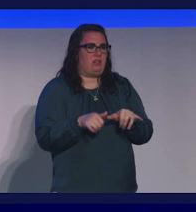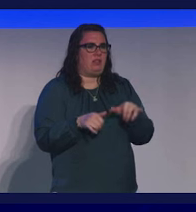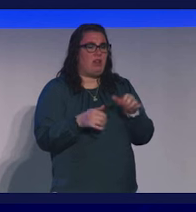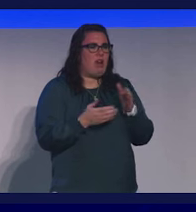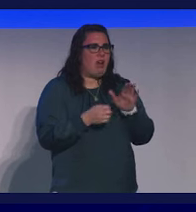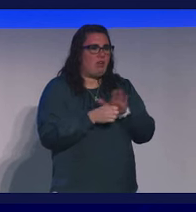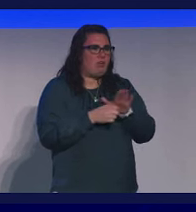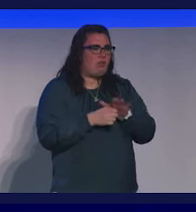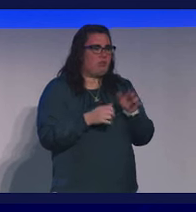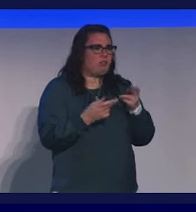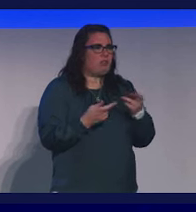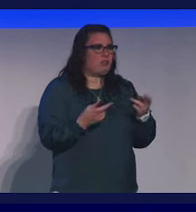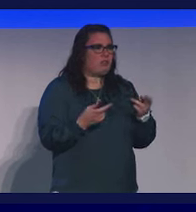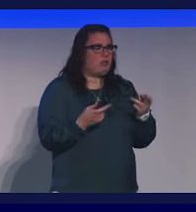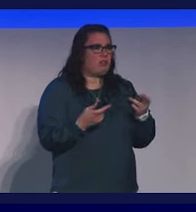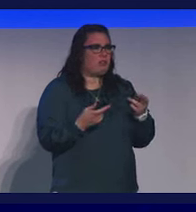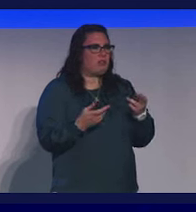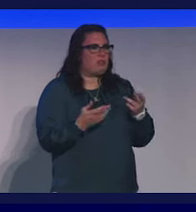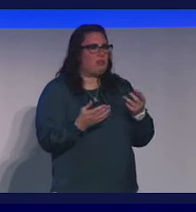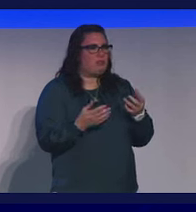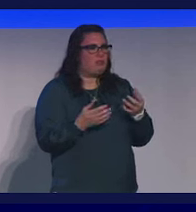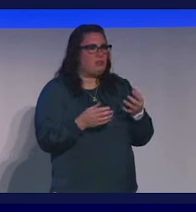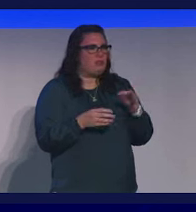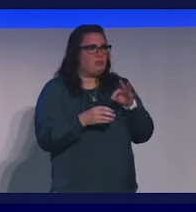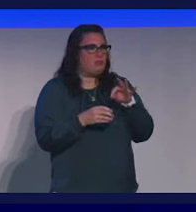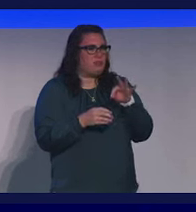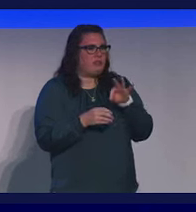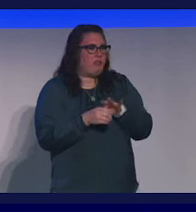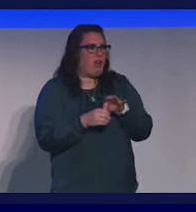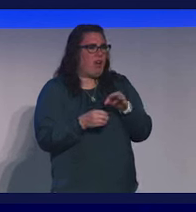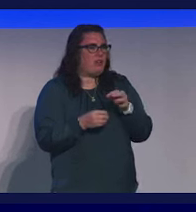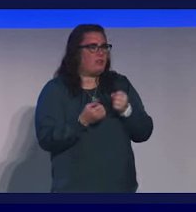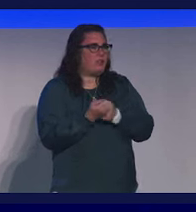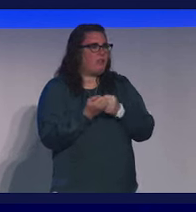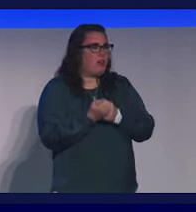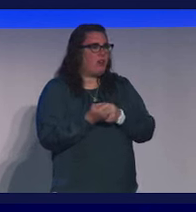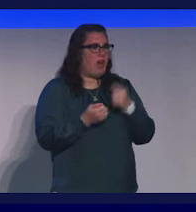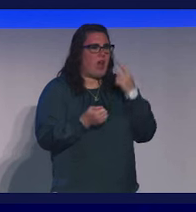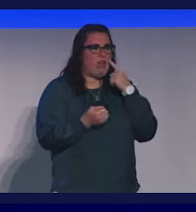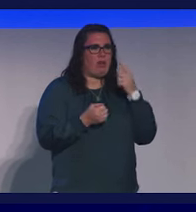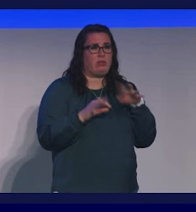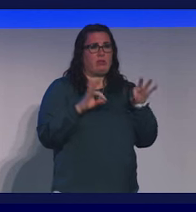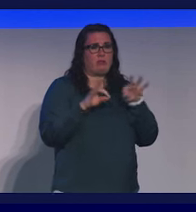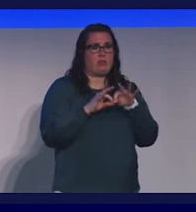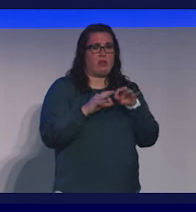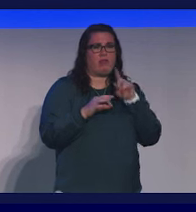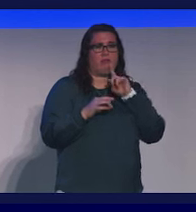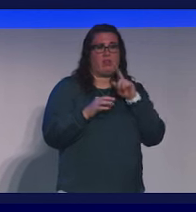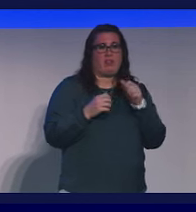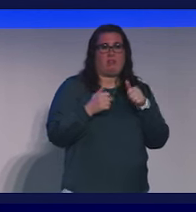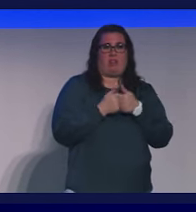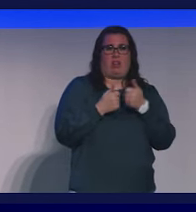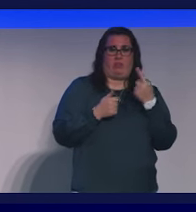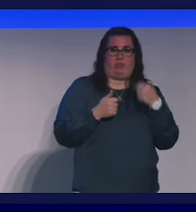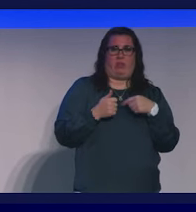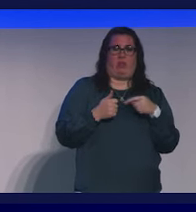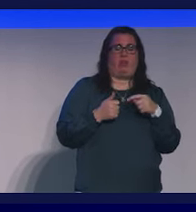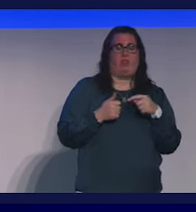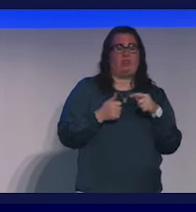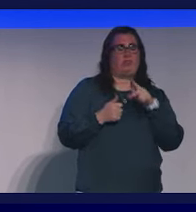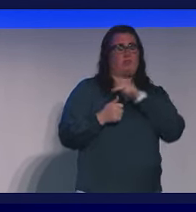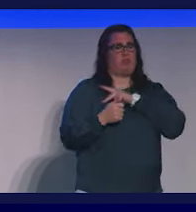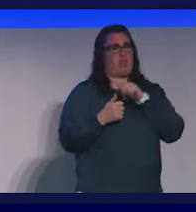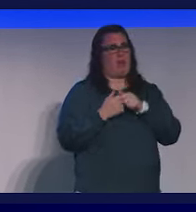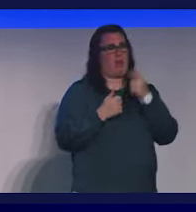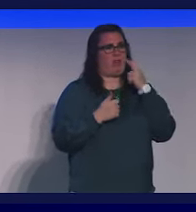resources for us to fund this and fund it in a scalable and sustainable way. I thought that was really, really important and a real challenge, I think, to me personally in how